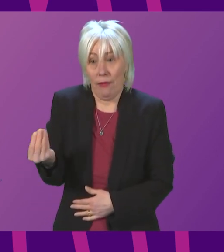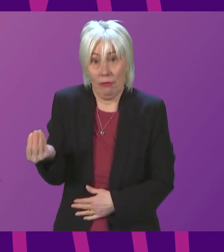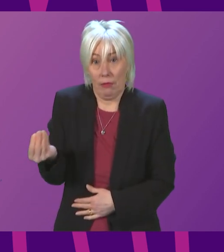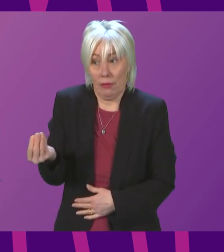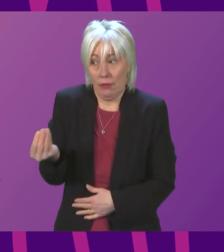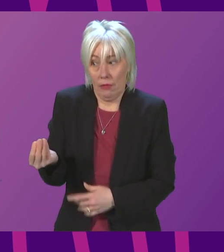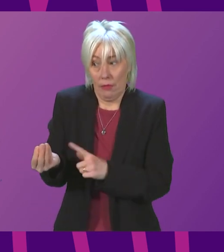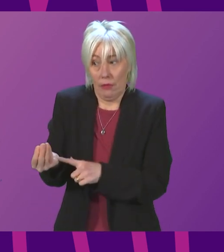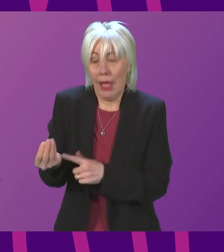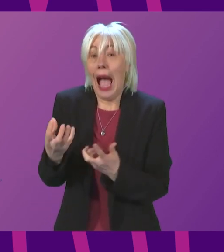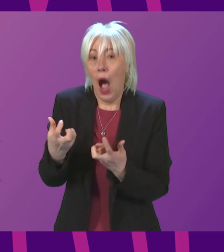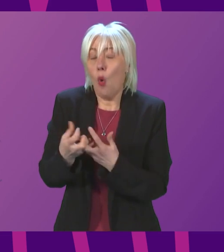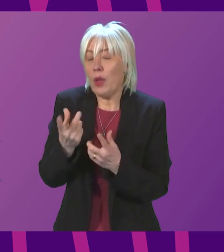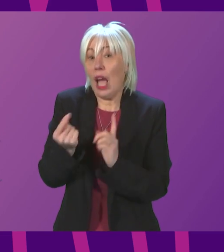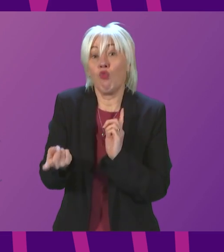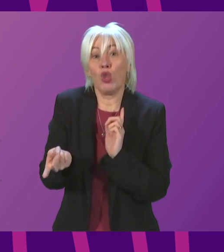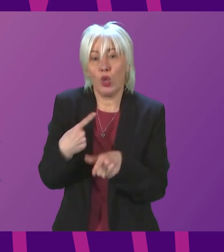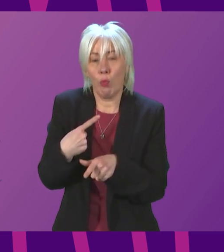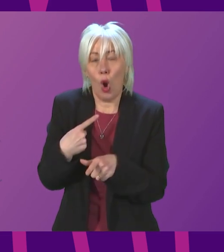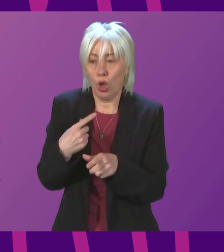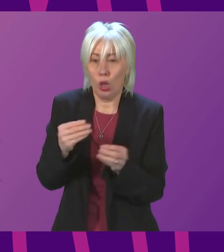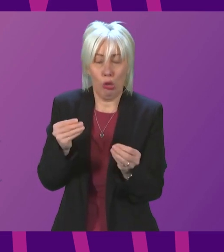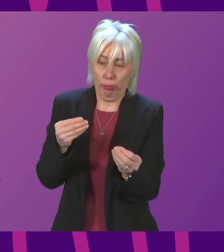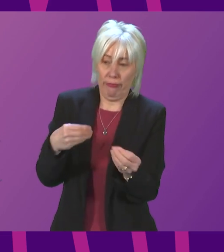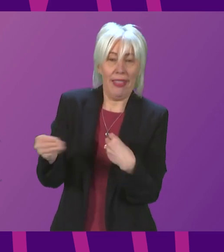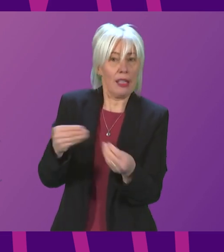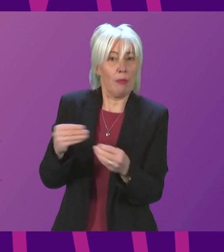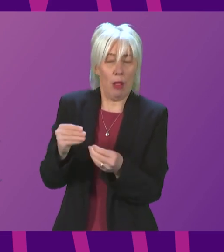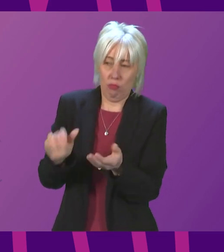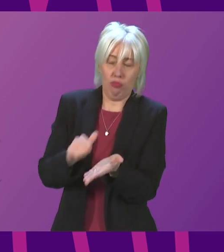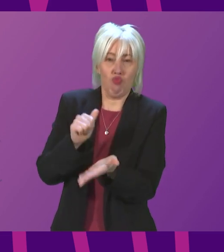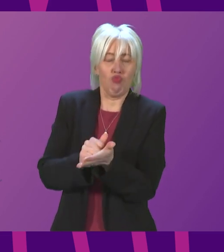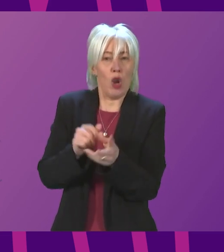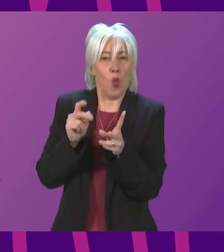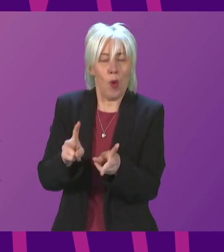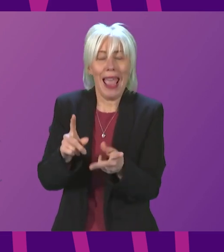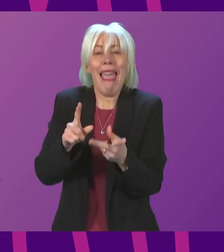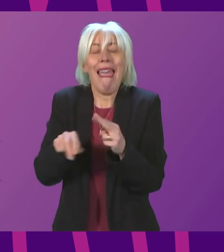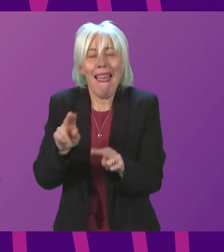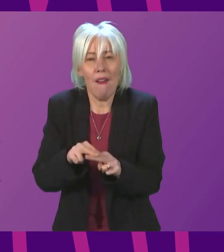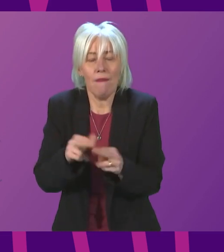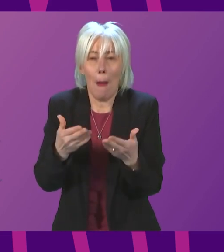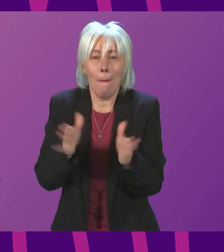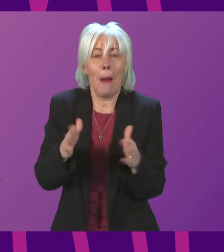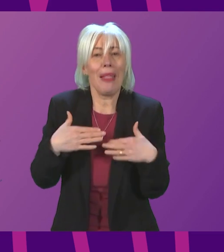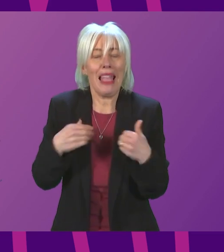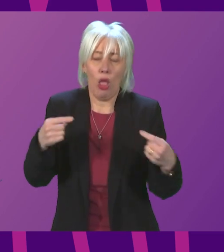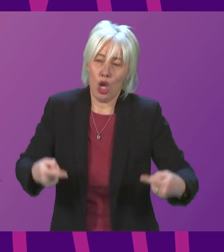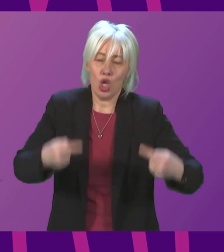to respond proportionately and flexibly in the face of public health challenges